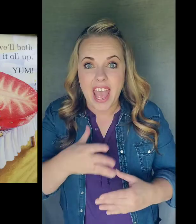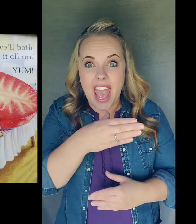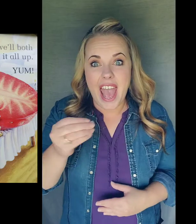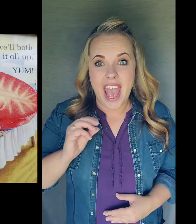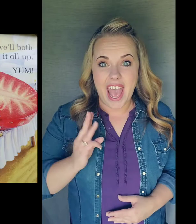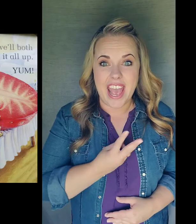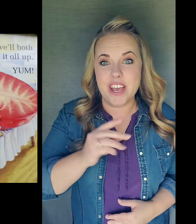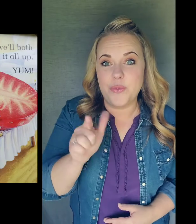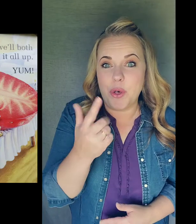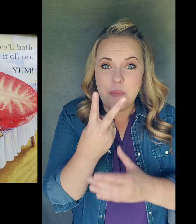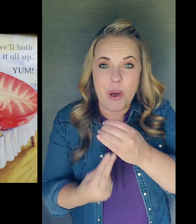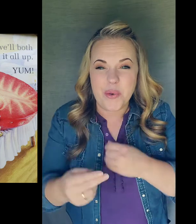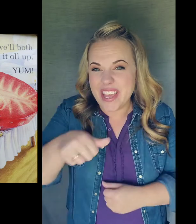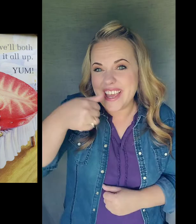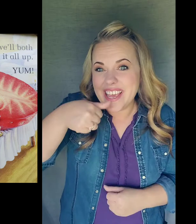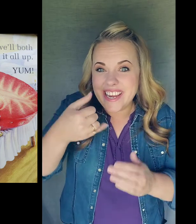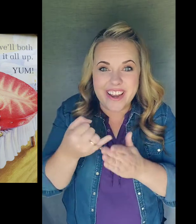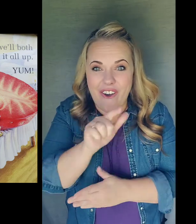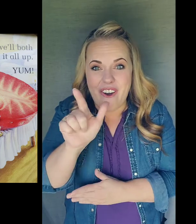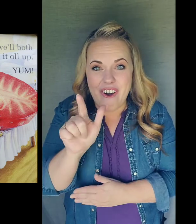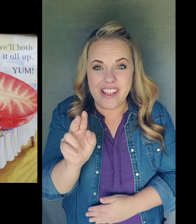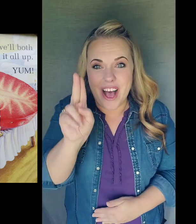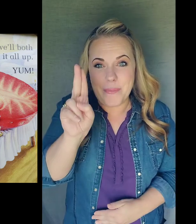And we'll both eat it all up.